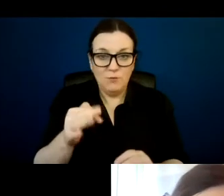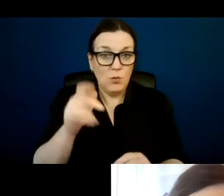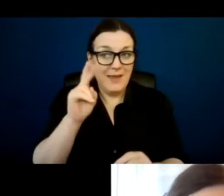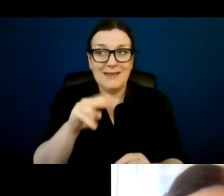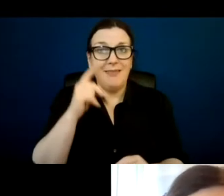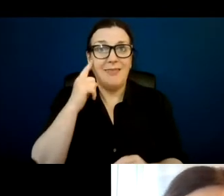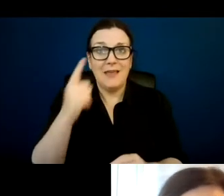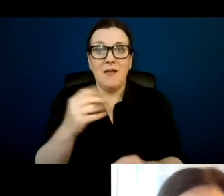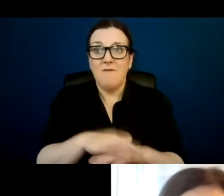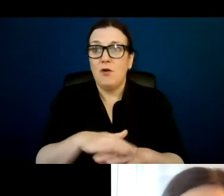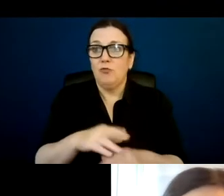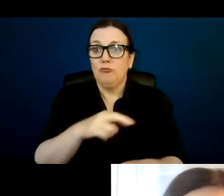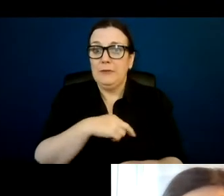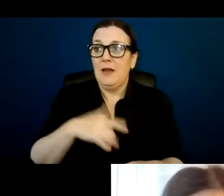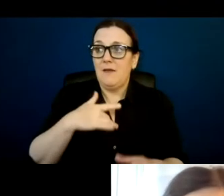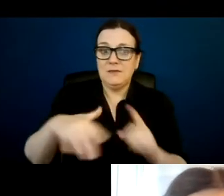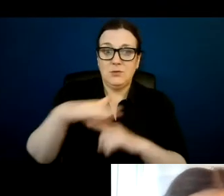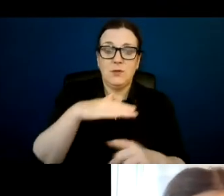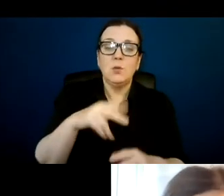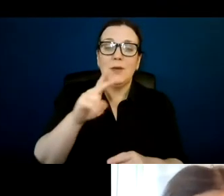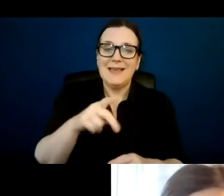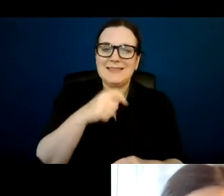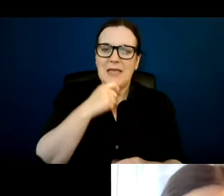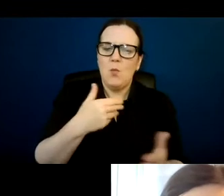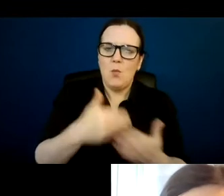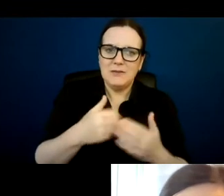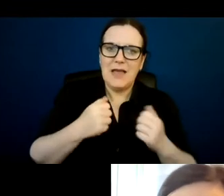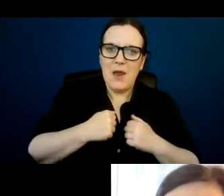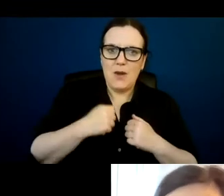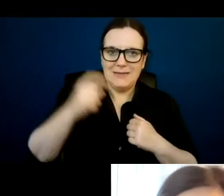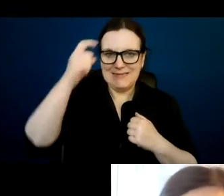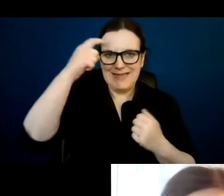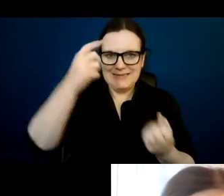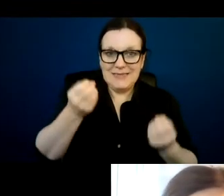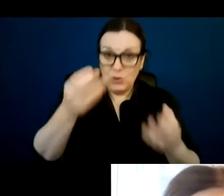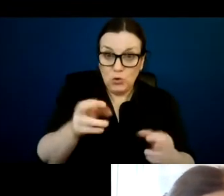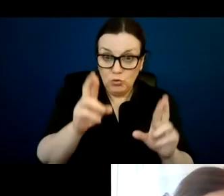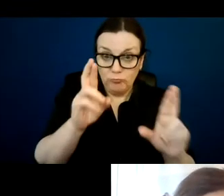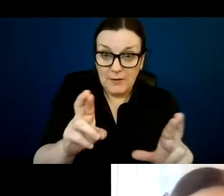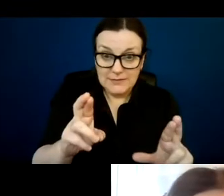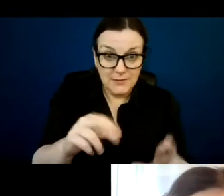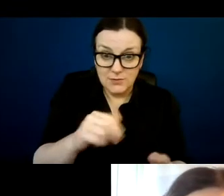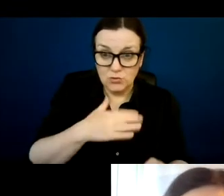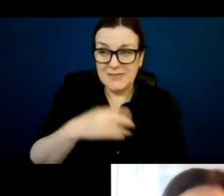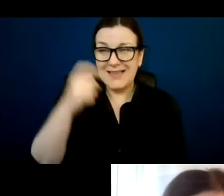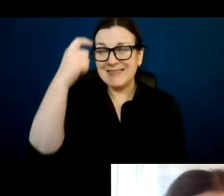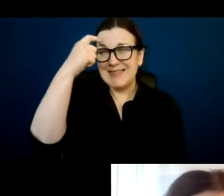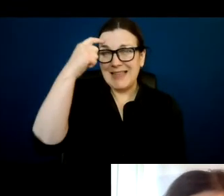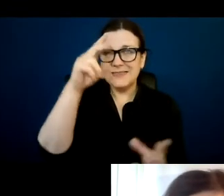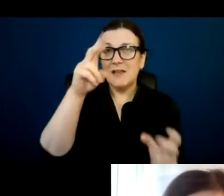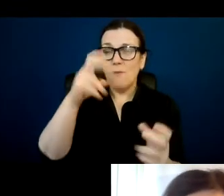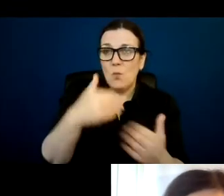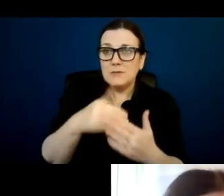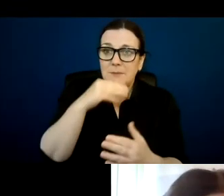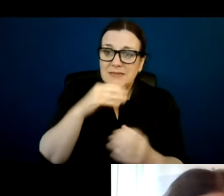real life situations and we can give you our sense. And you're right, it's not more than that, but our sense of what that will mean to somebody in the